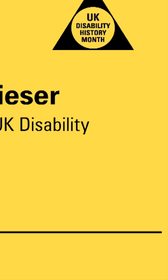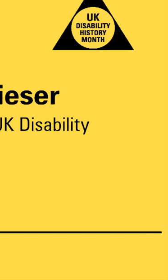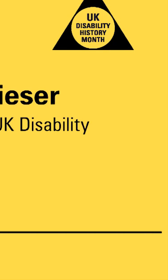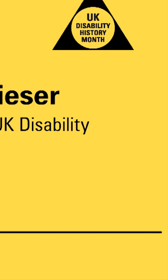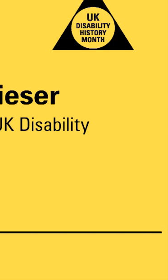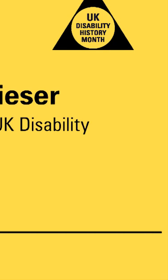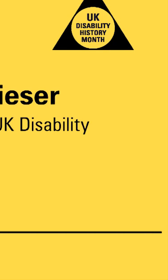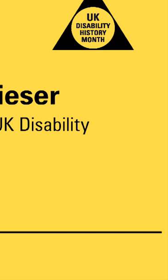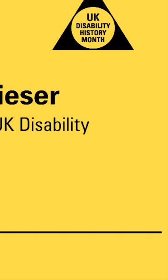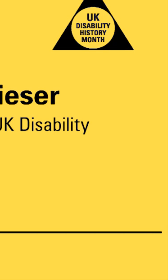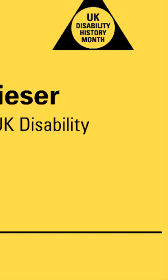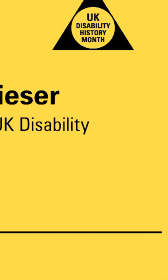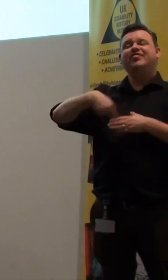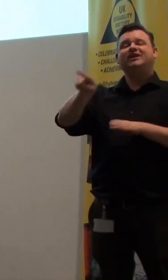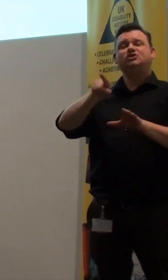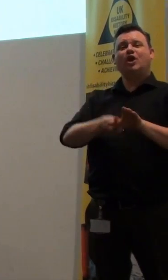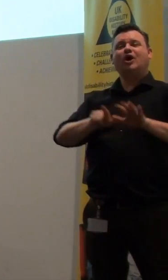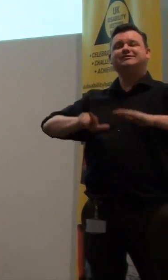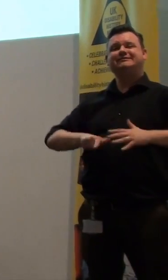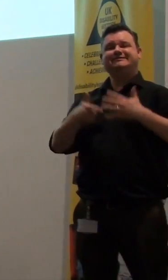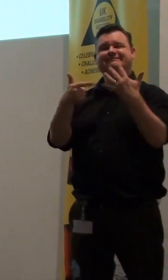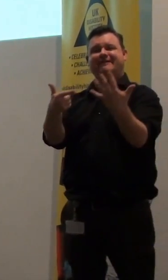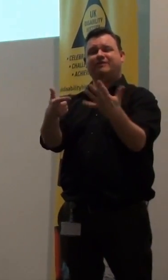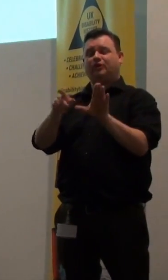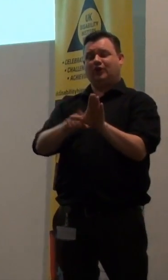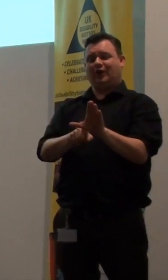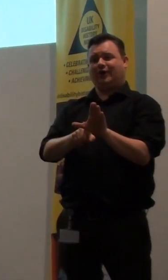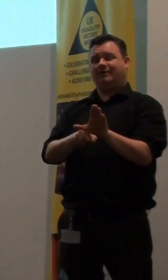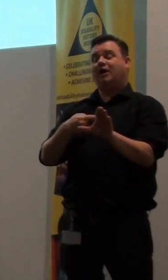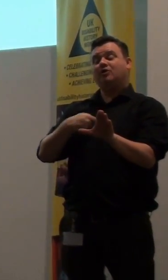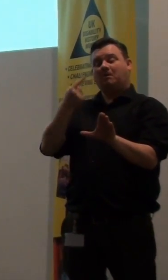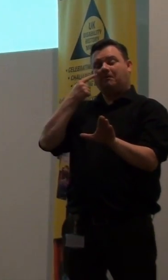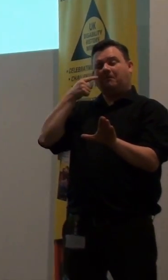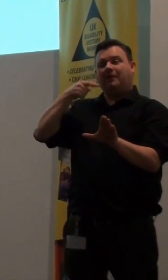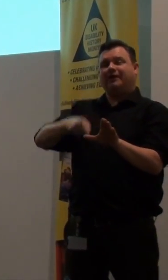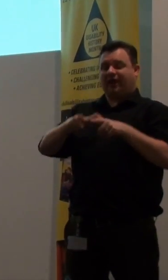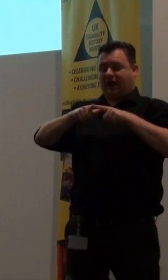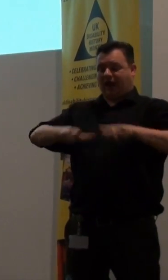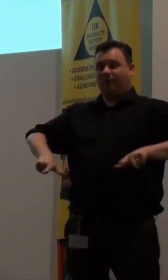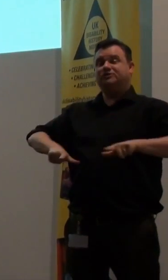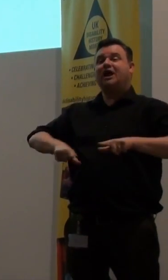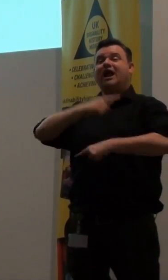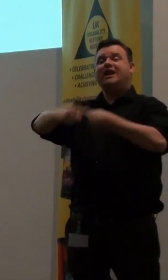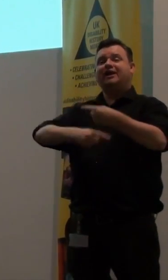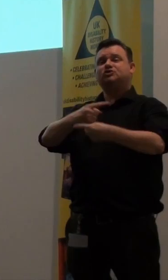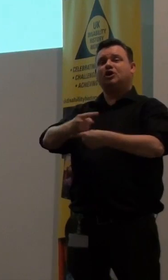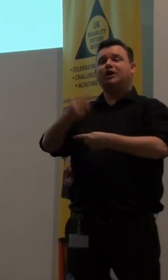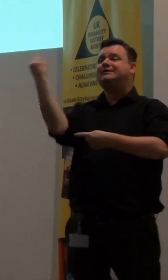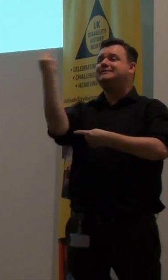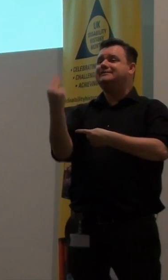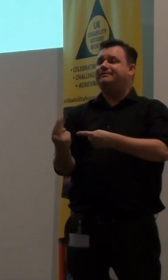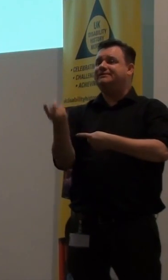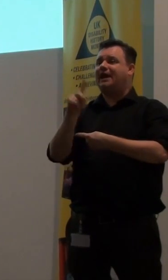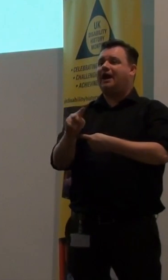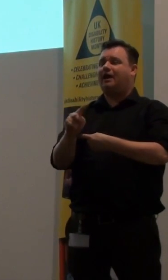Yeah, this is our seventh year, and we thought it was about time we looked at language. Next year is Disability and Art, just so people can get organised for that.